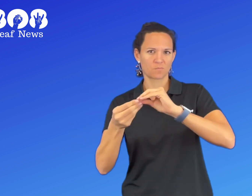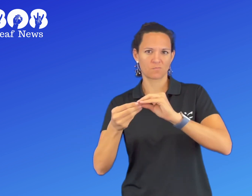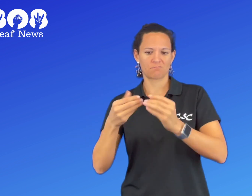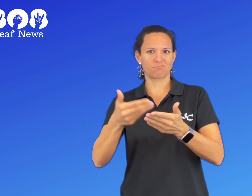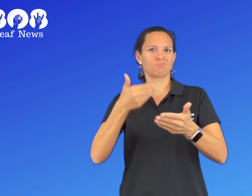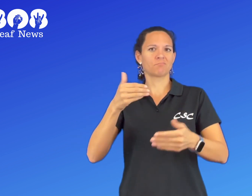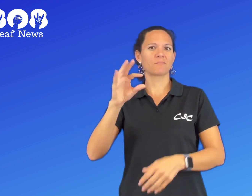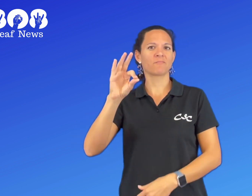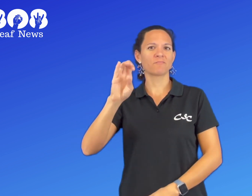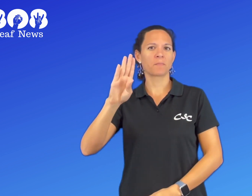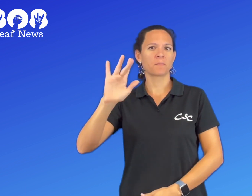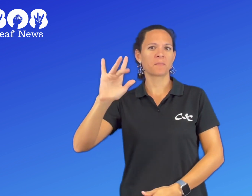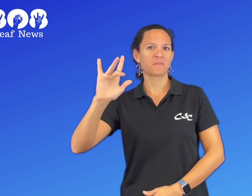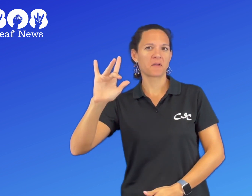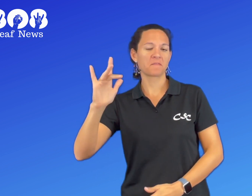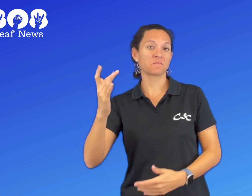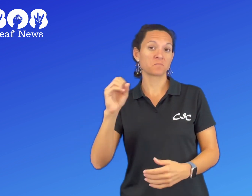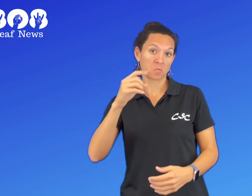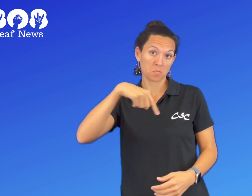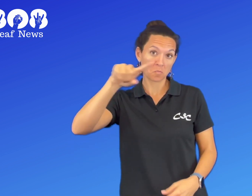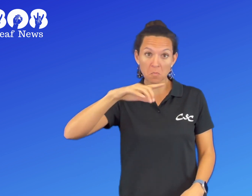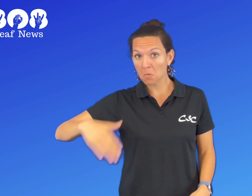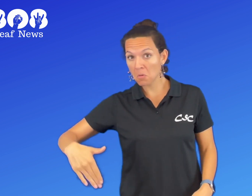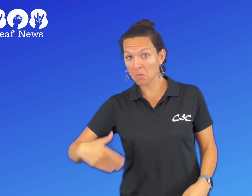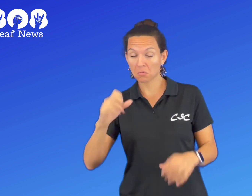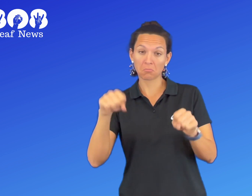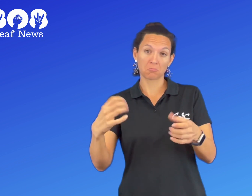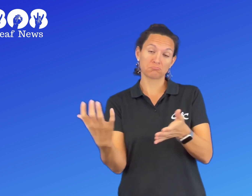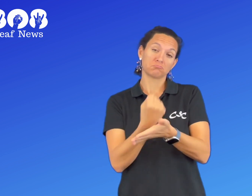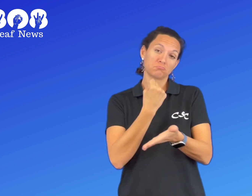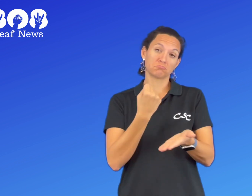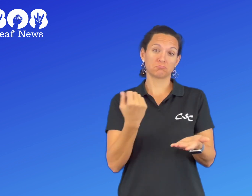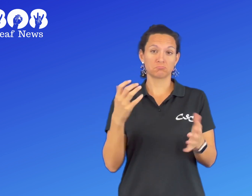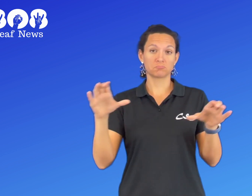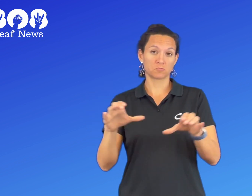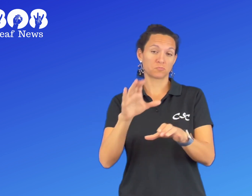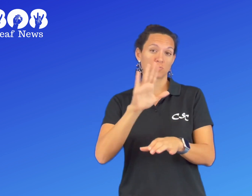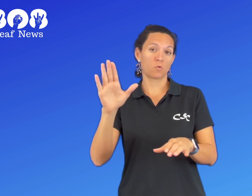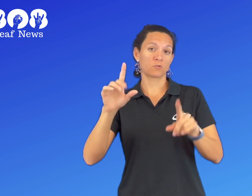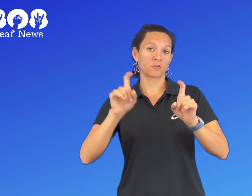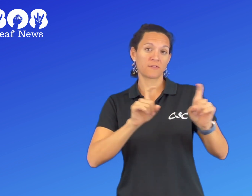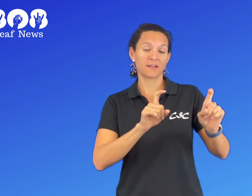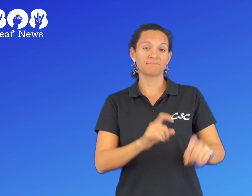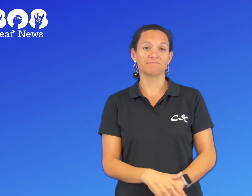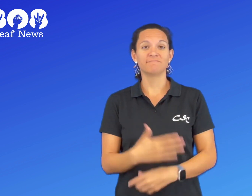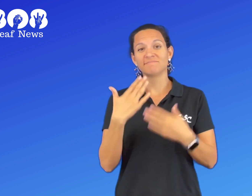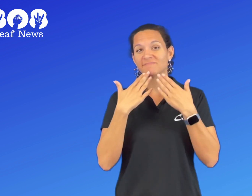hope is to have a total of 100 responses by February 25th. If you haven't yet responded,